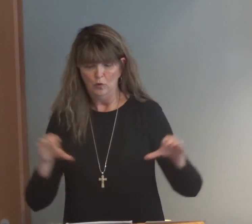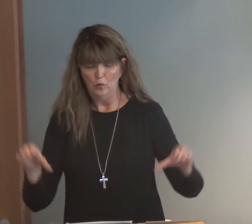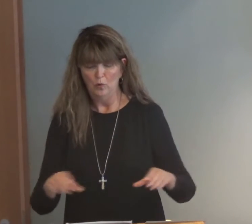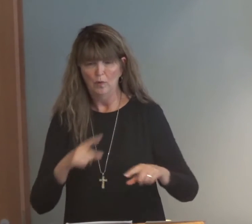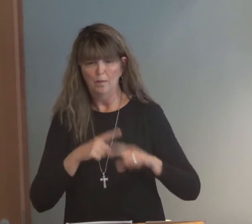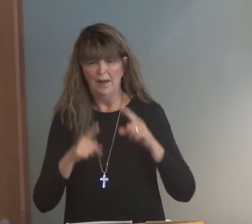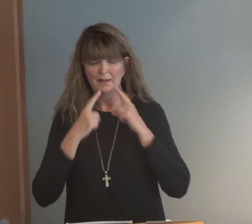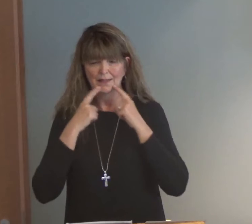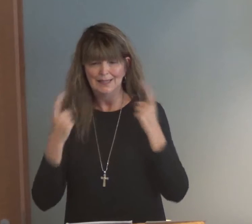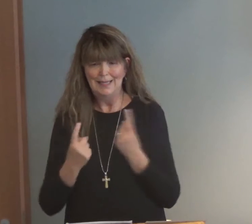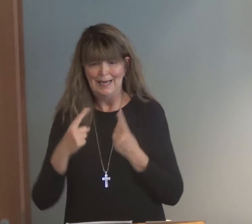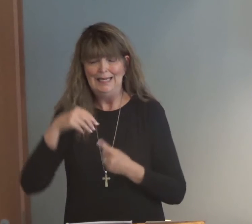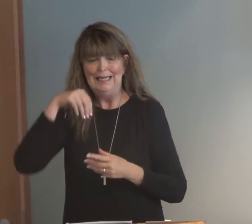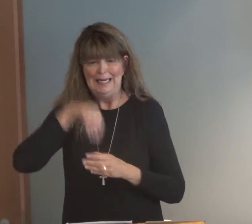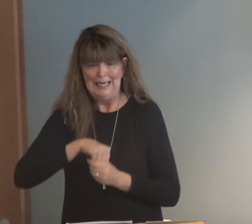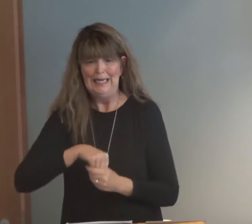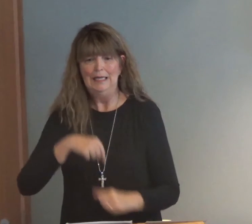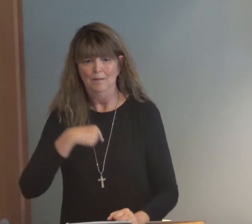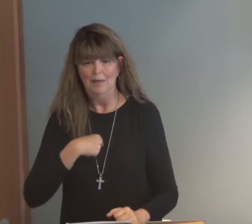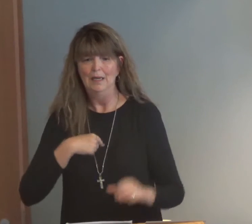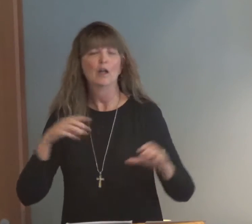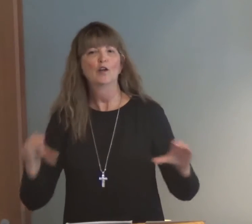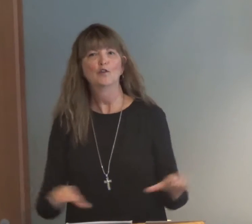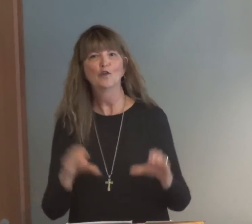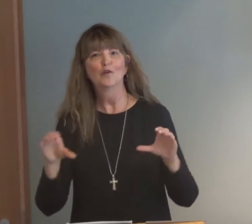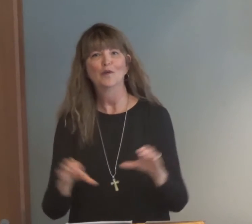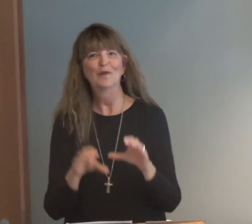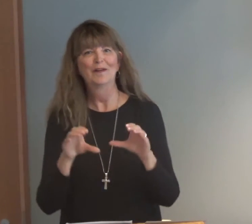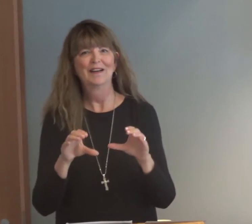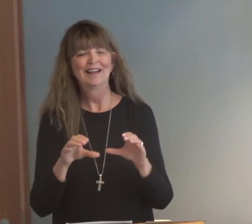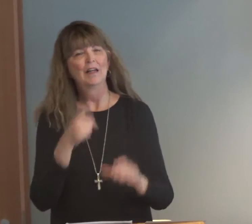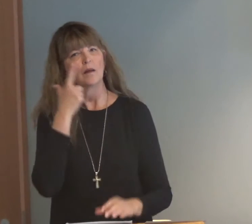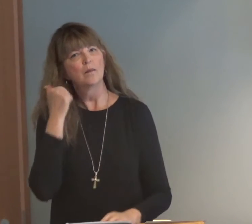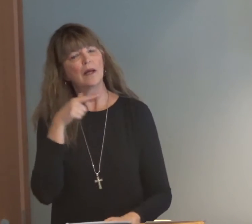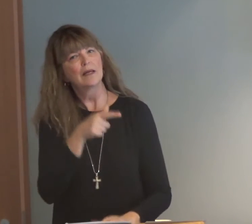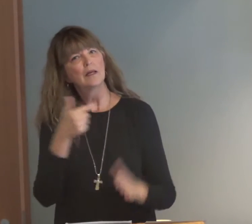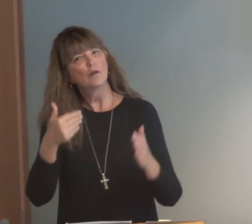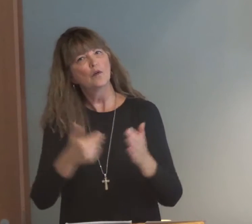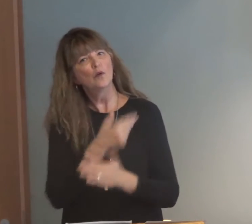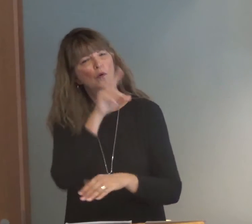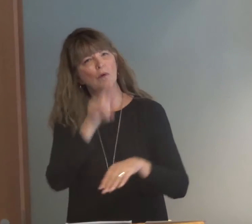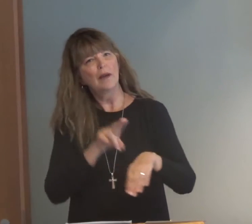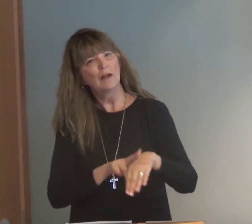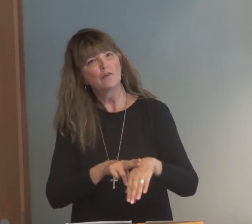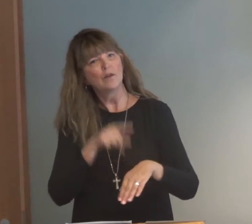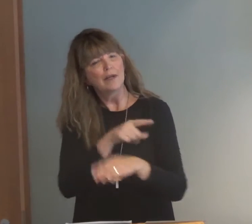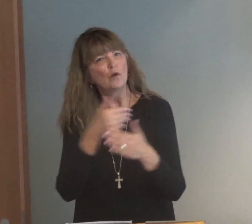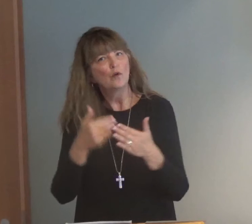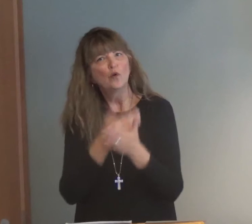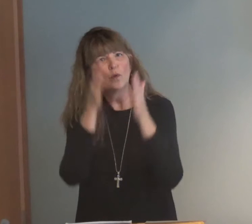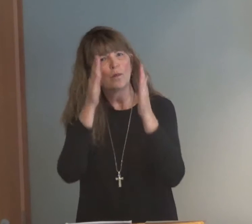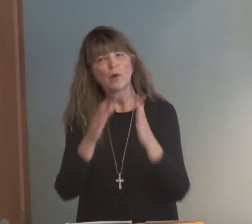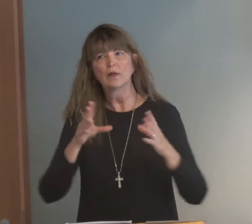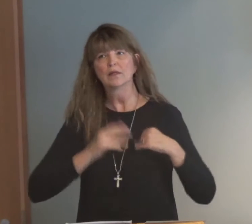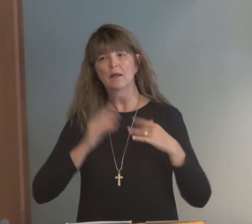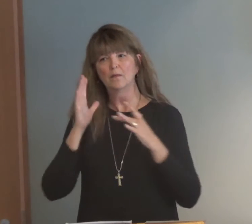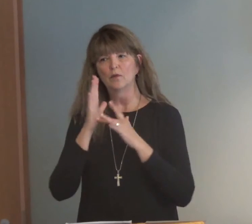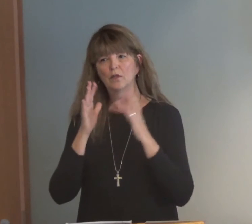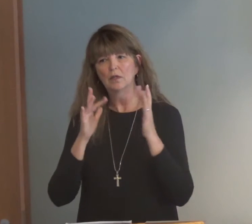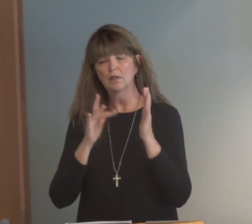who is acting, but it is sin that is acting within me. Because he had a new nature, he was a